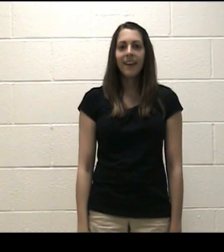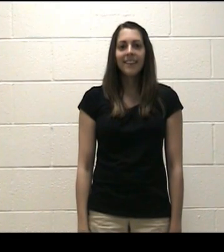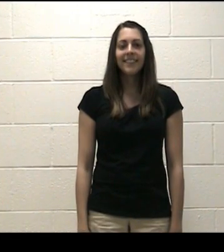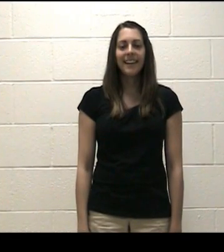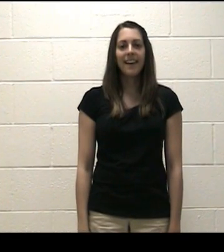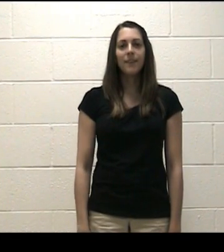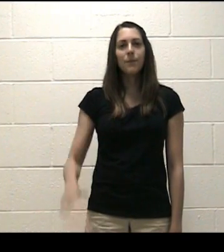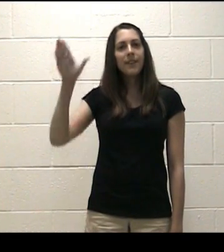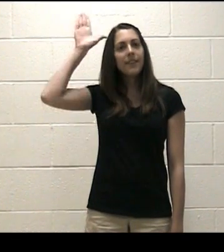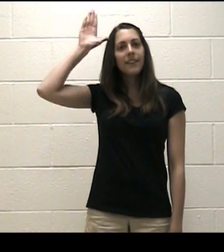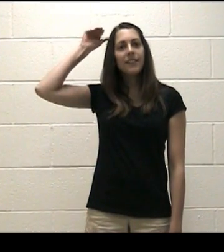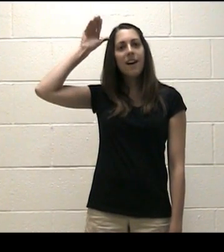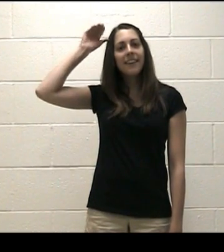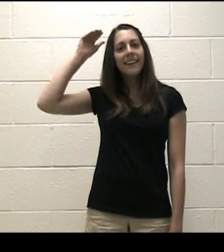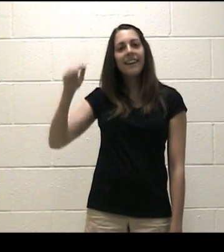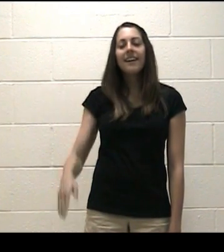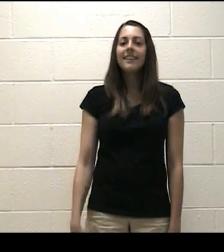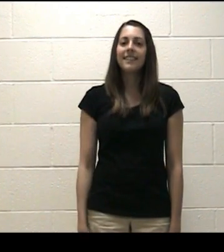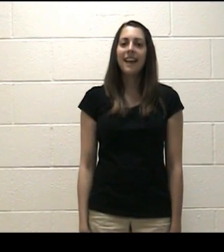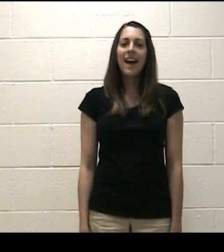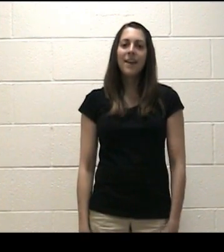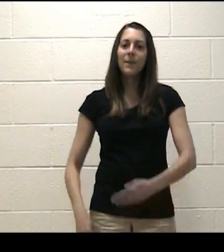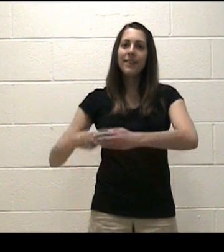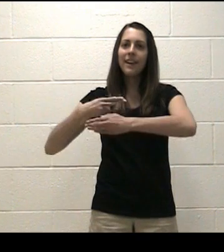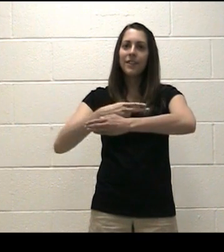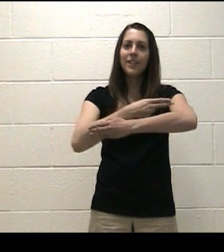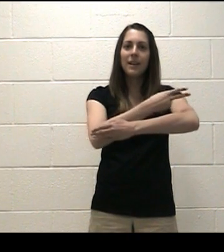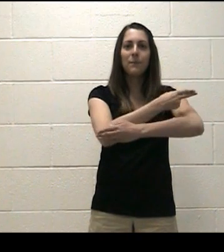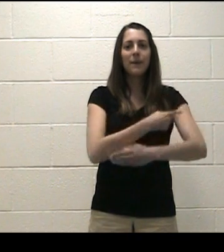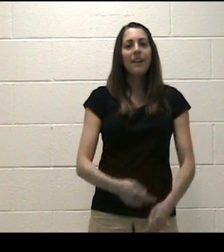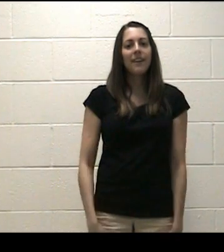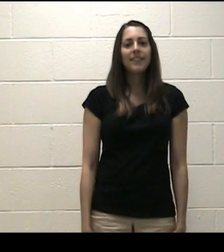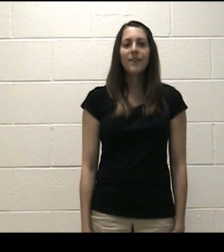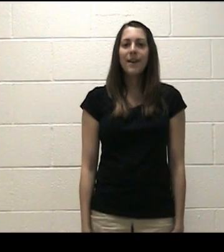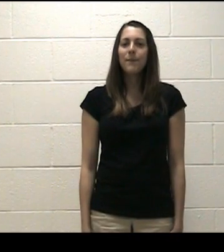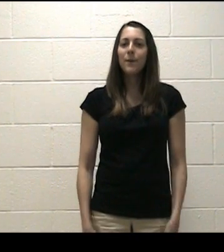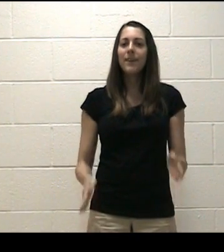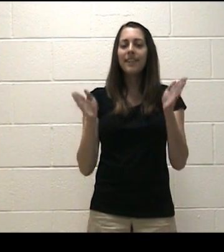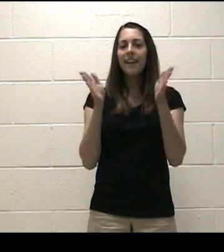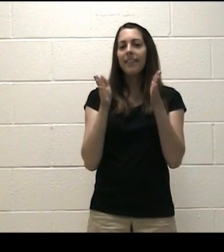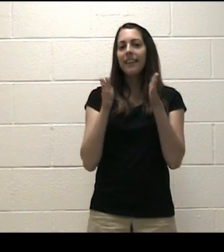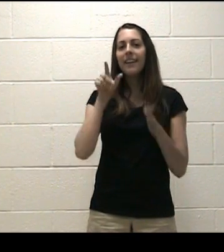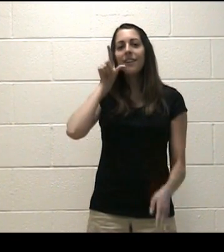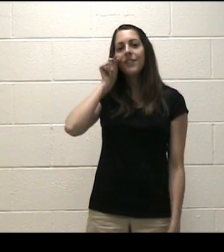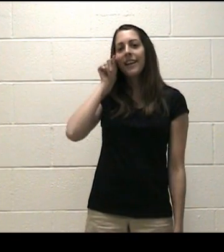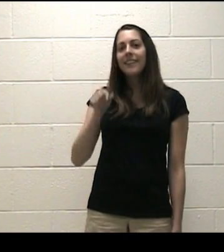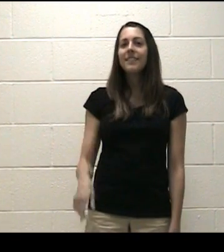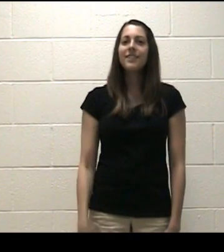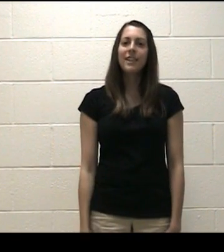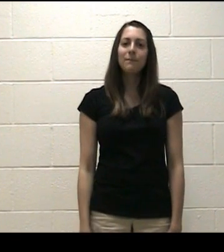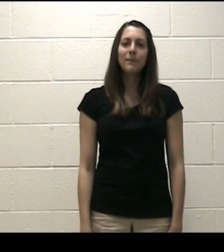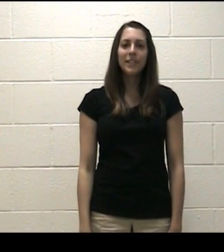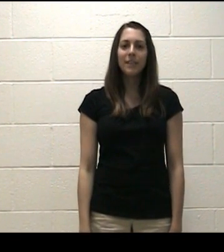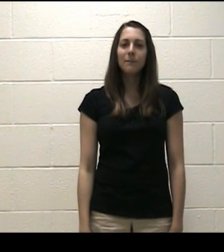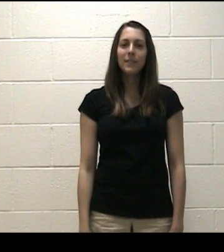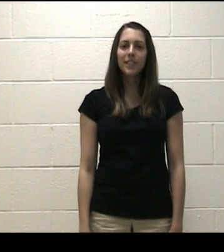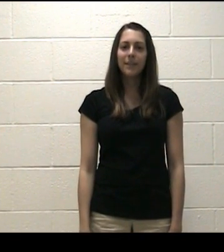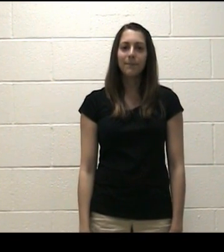Stand with the donkey, slide with the sheep, scramble with the little chicks, cheep, cheep, cheep.